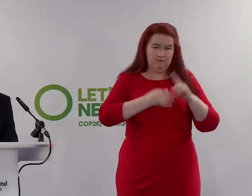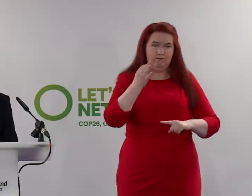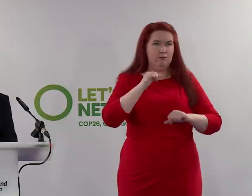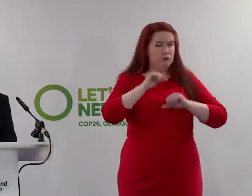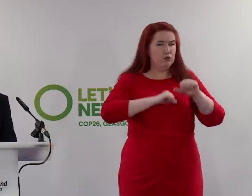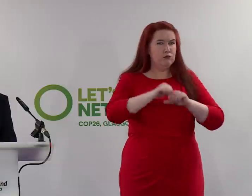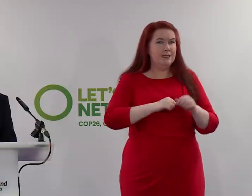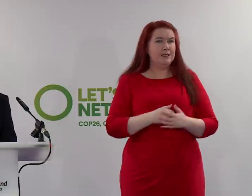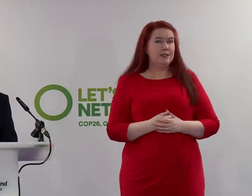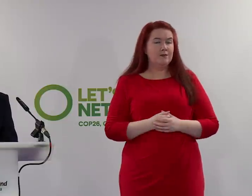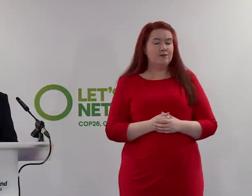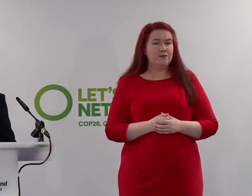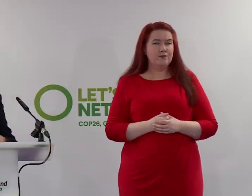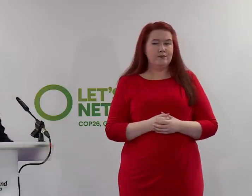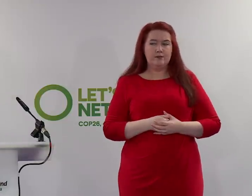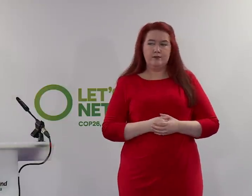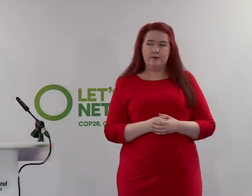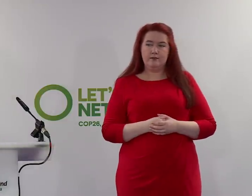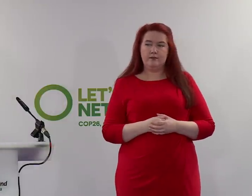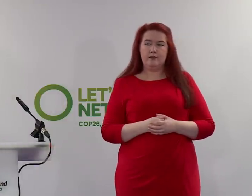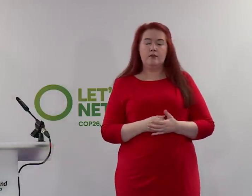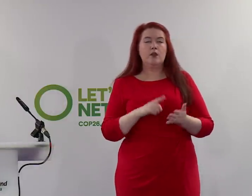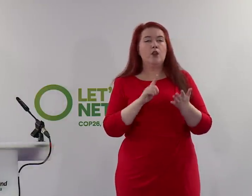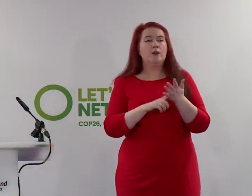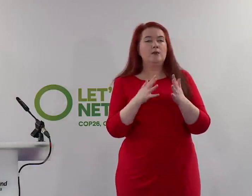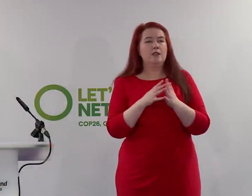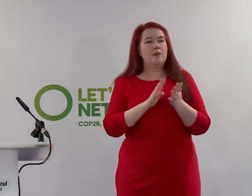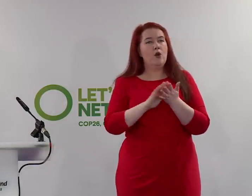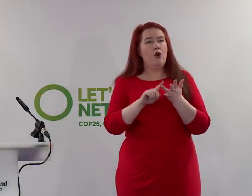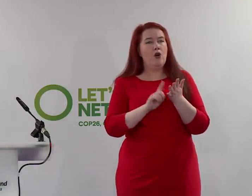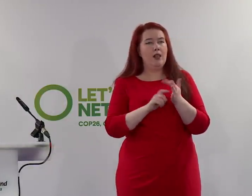that successful outcome. Louise Wilson from Holyrood Magazine.